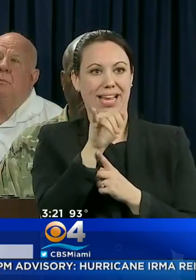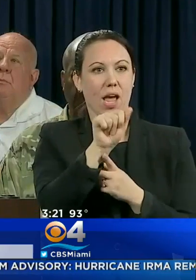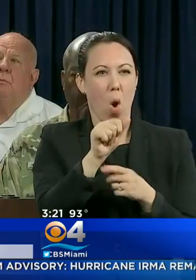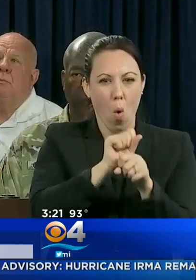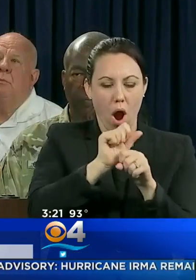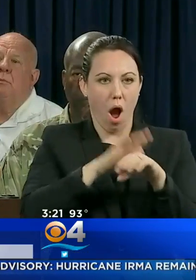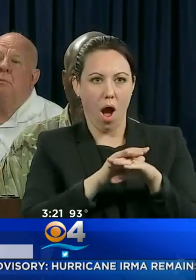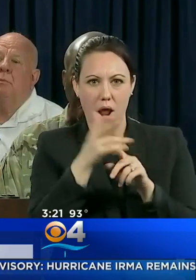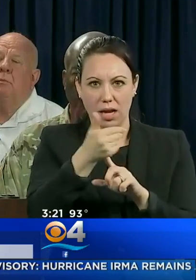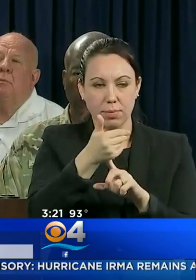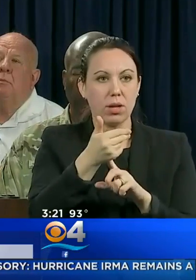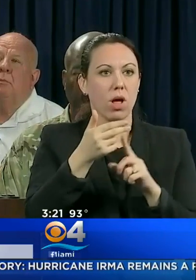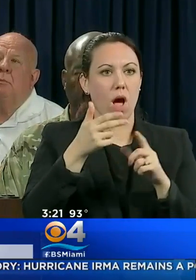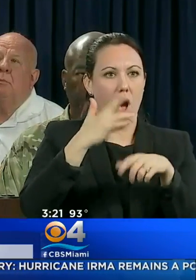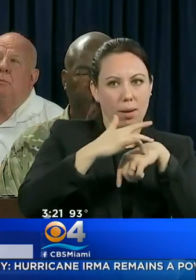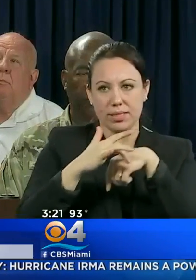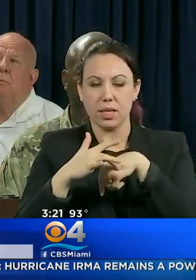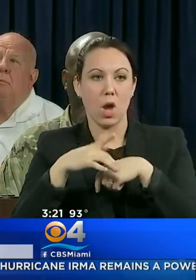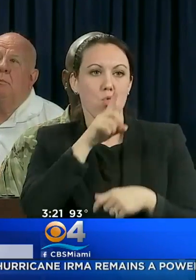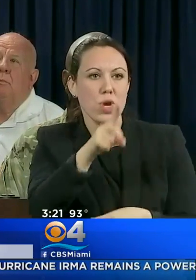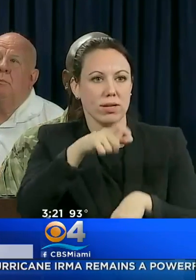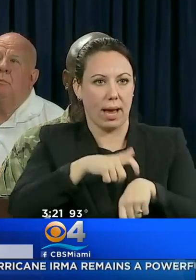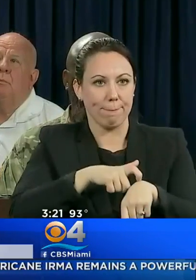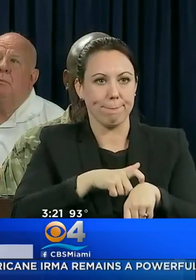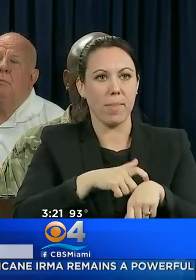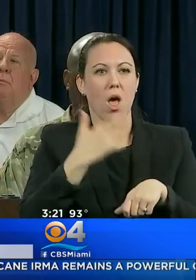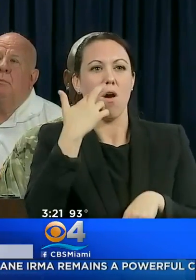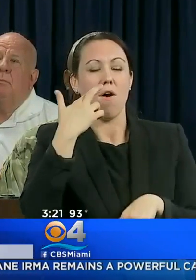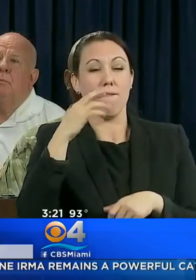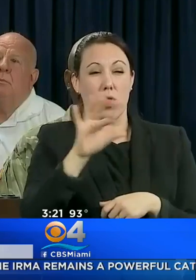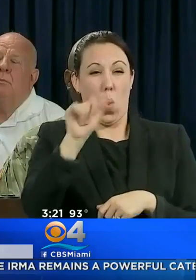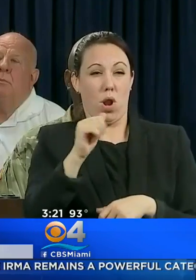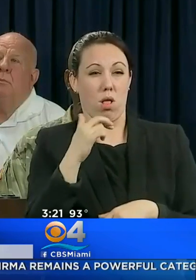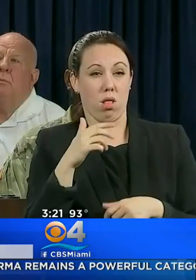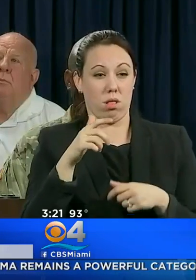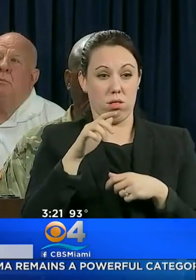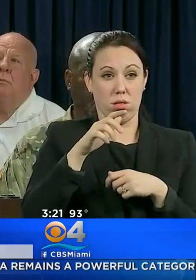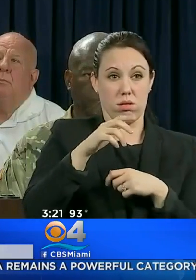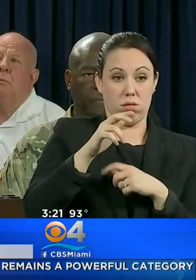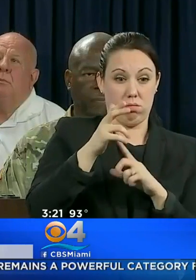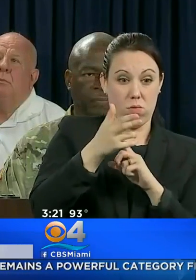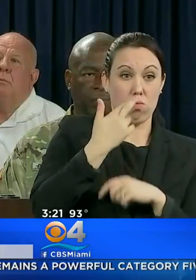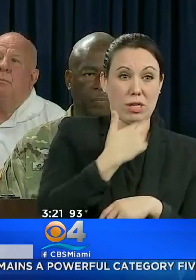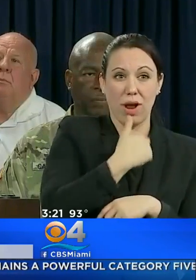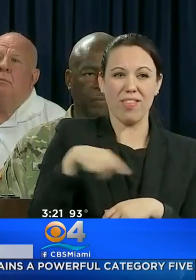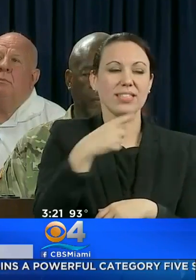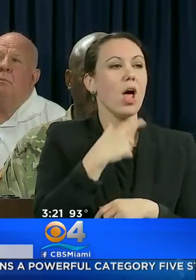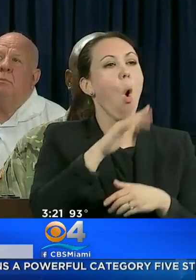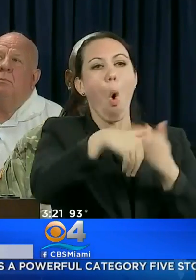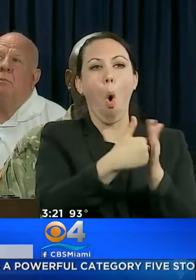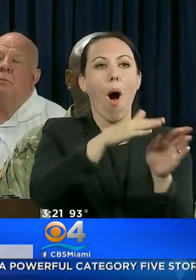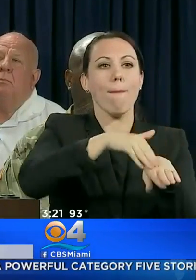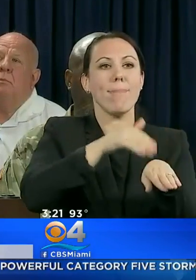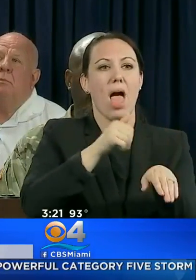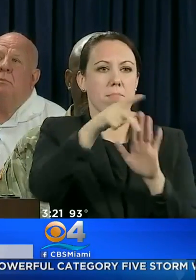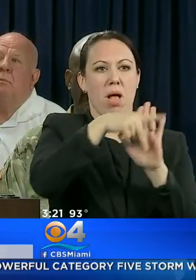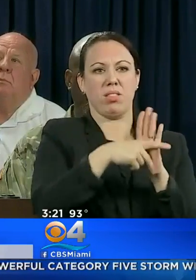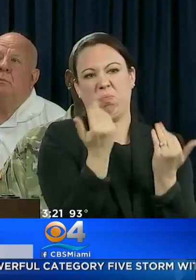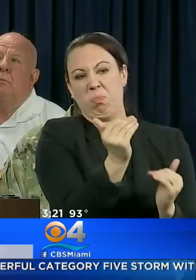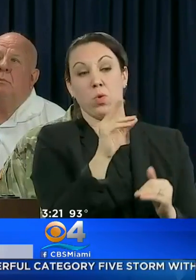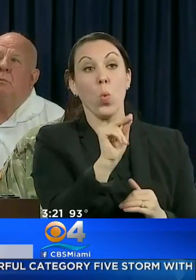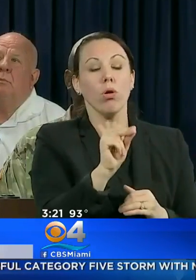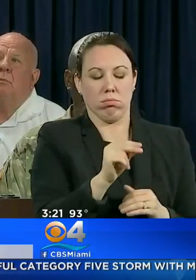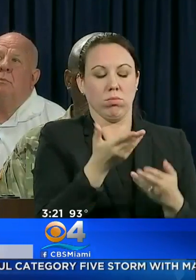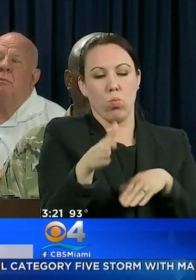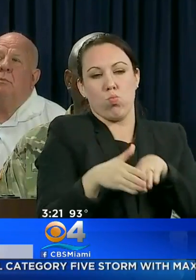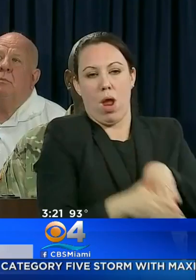OCCUPANCY IN REAL TIME. THE FLORIDA RESTAURANT LODGE ASSOCIATION HAS ENCOURAGED ALL HOTELS TO WEIGH PET POLICIES, OFFER SHELTER AND BE COMPASSION